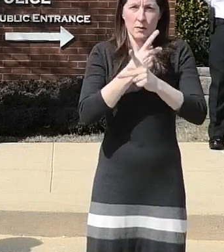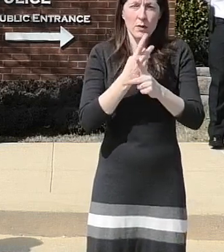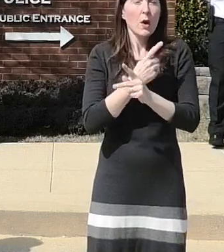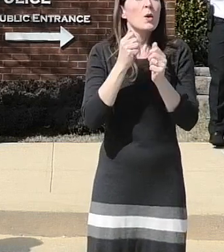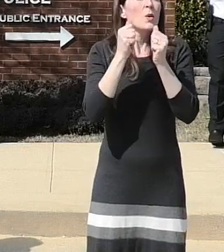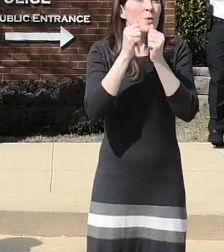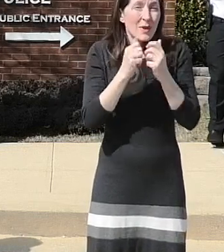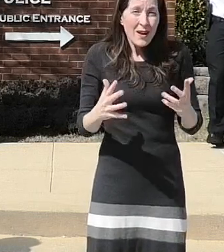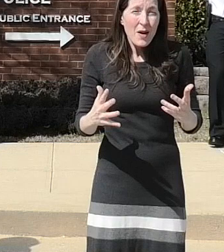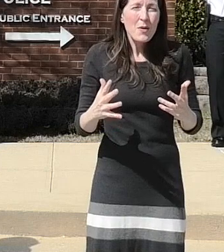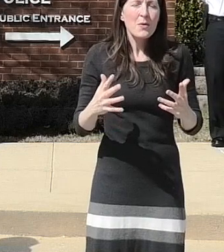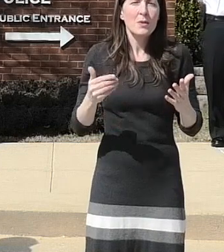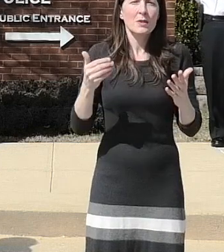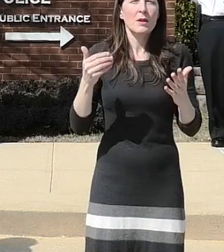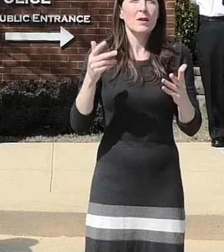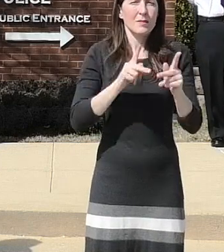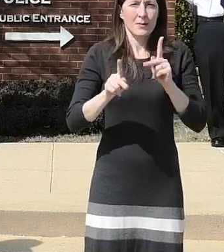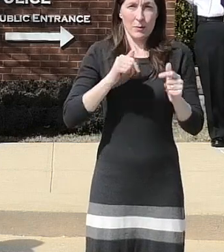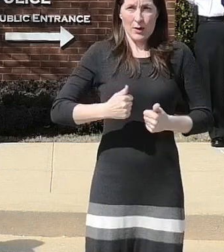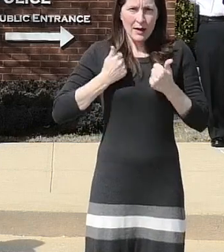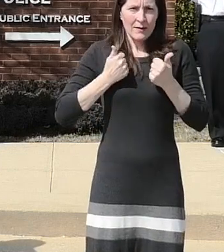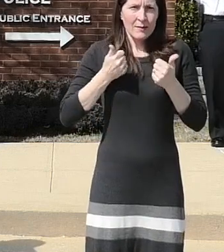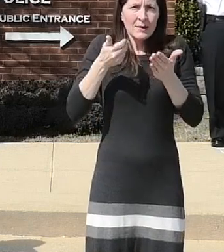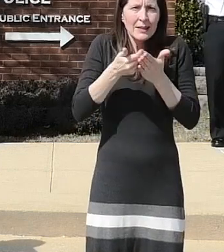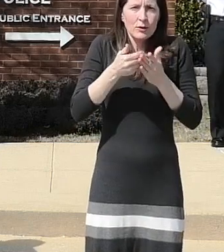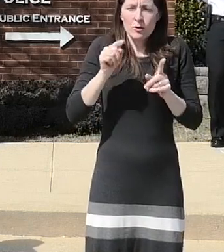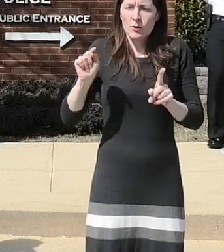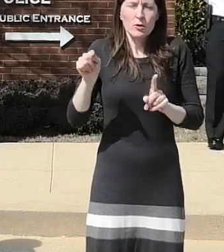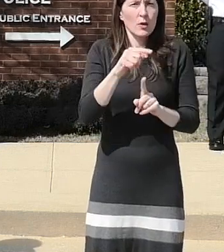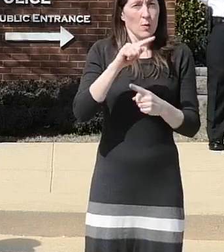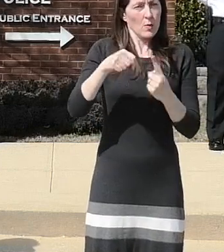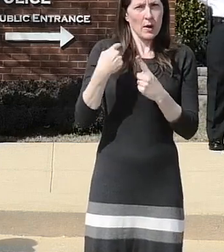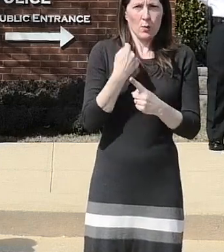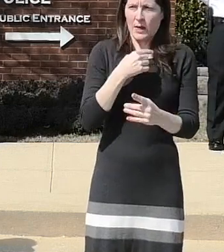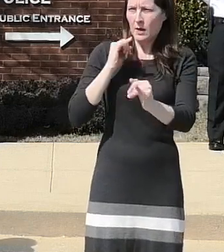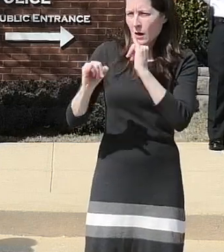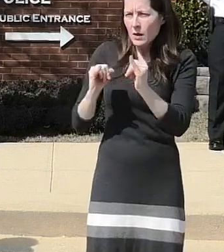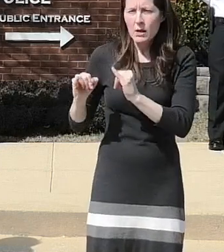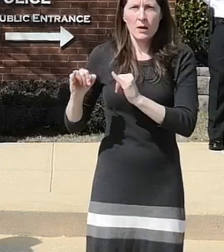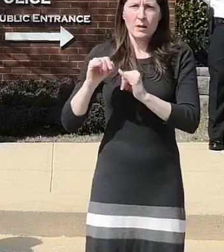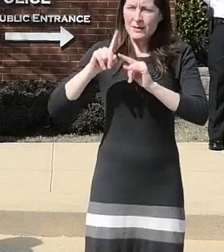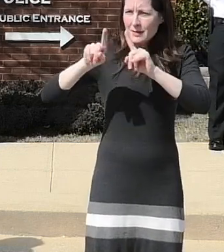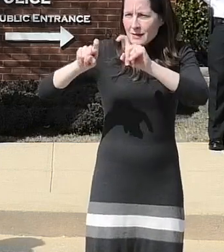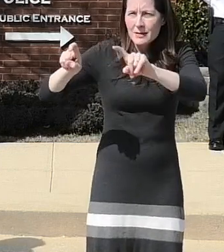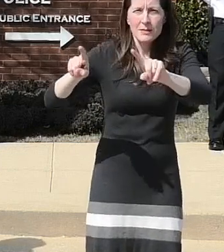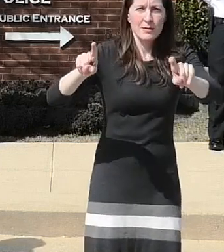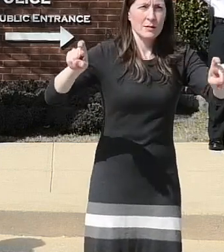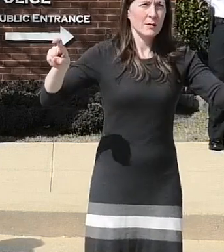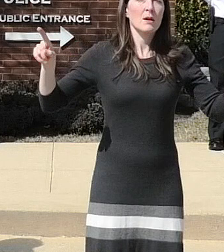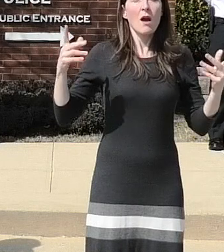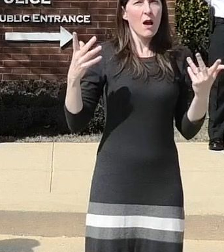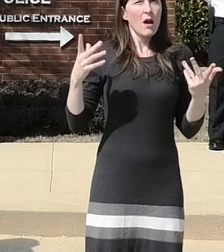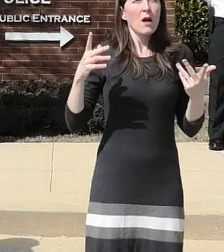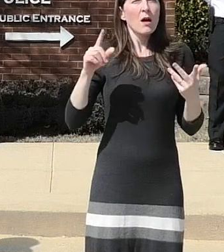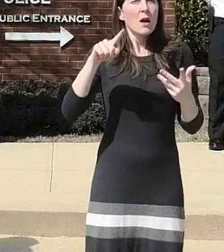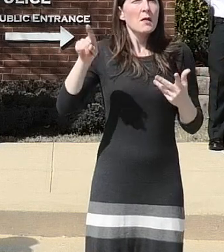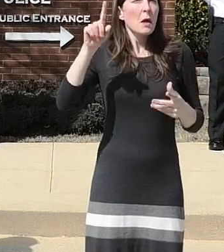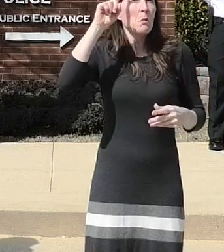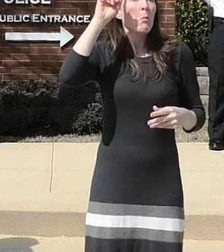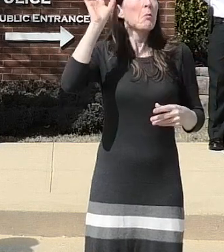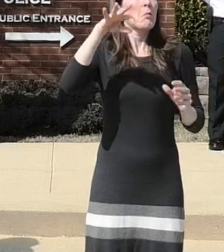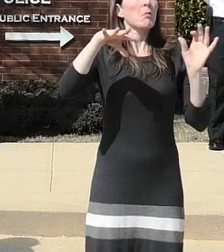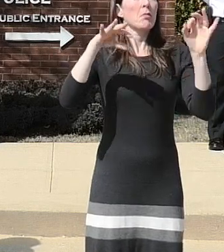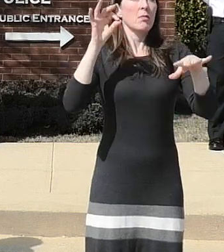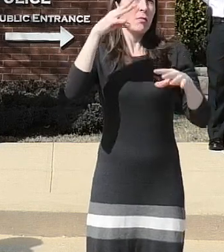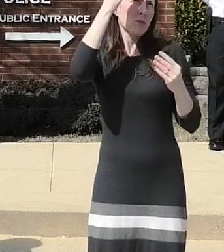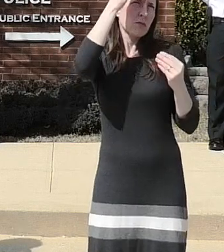to these incidences information they provided tips that they provided allowed these in this investigative team to